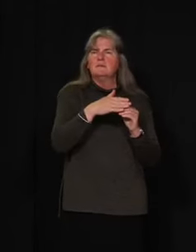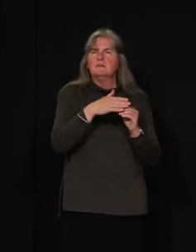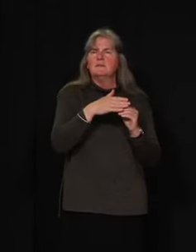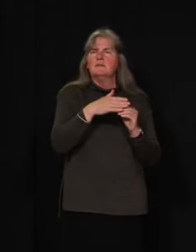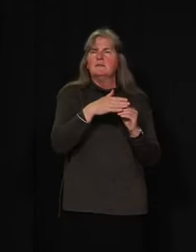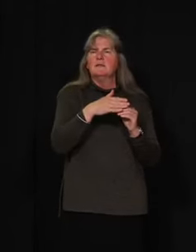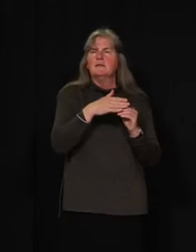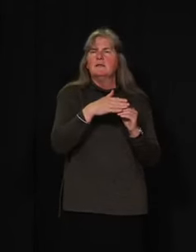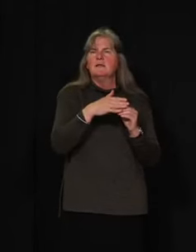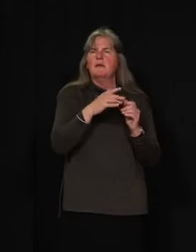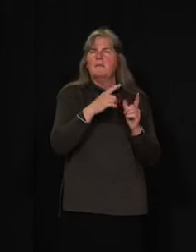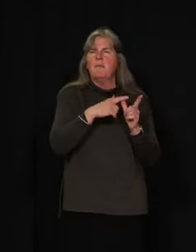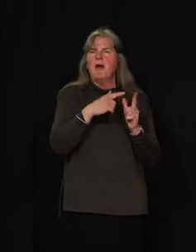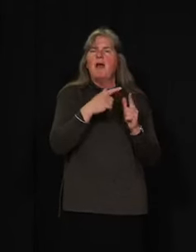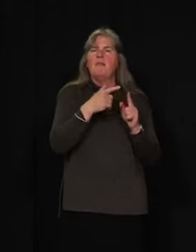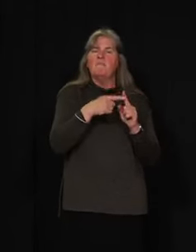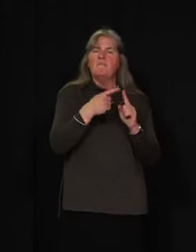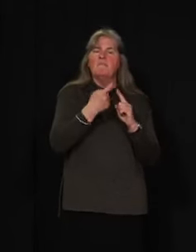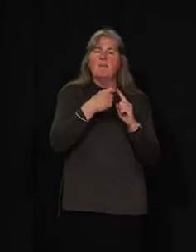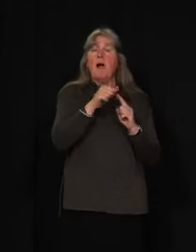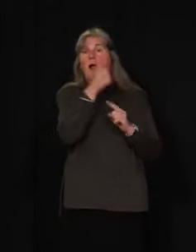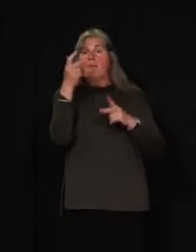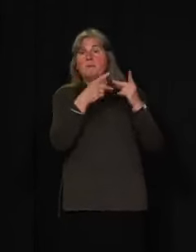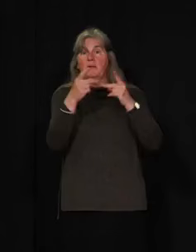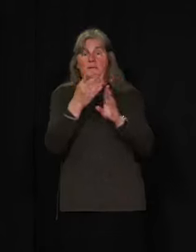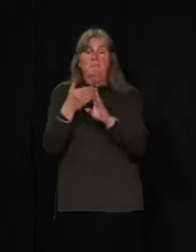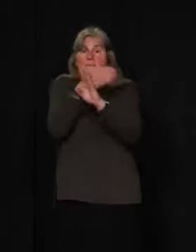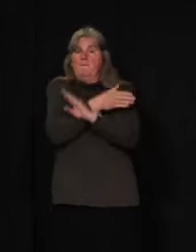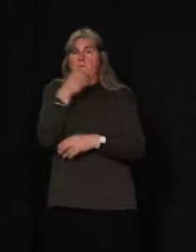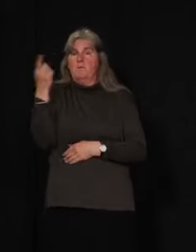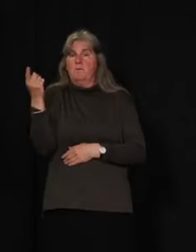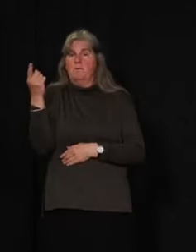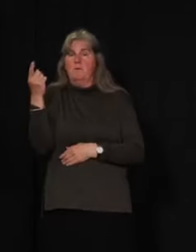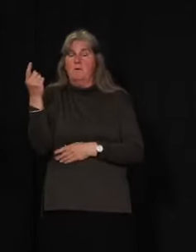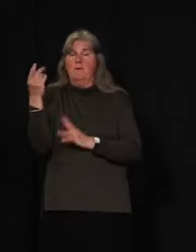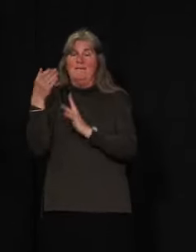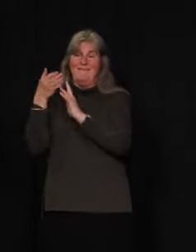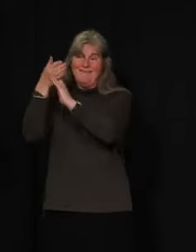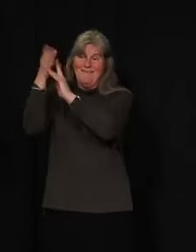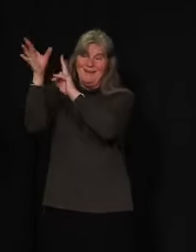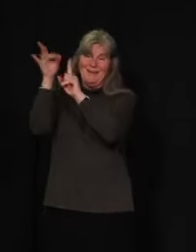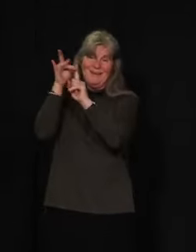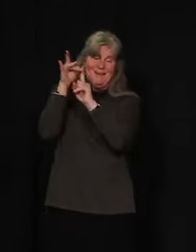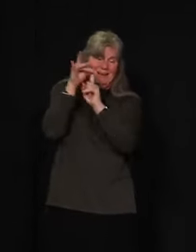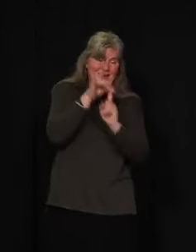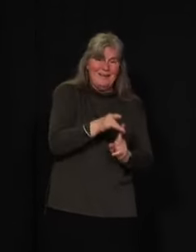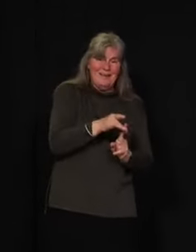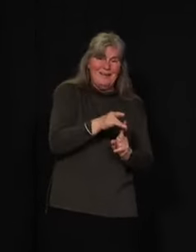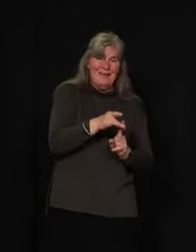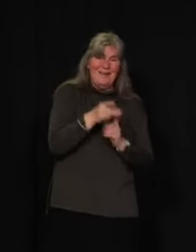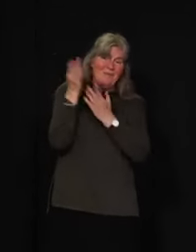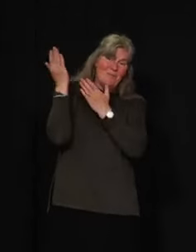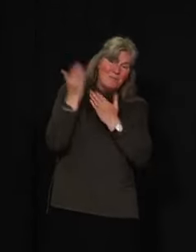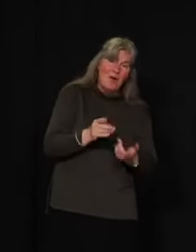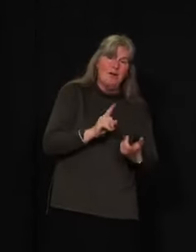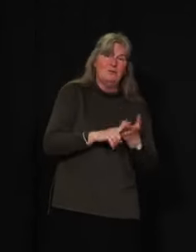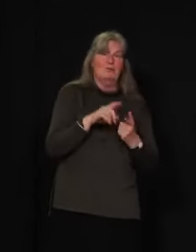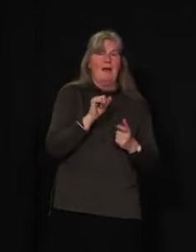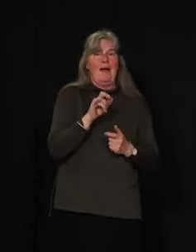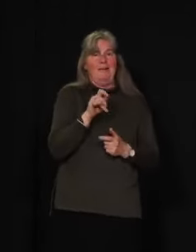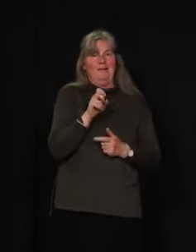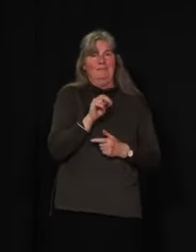but came from another area, and therefore was effectively an imported case.